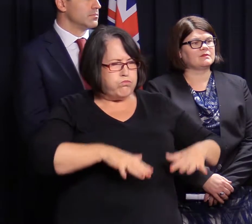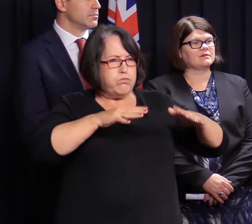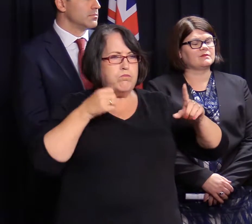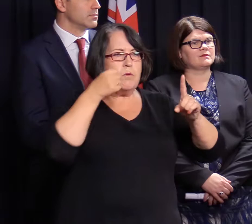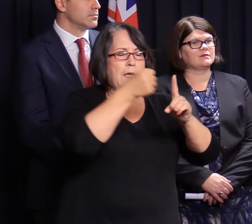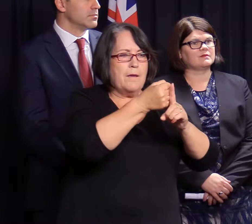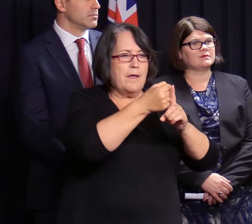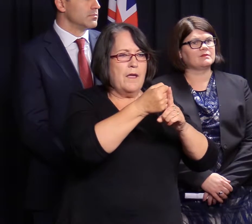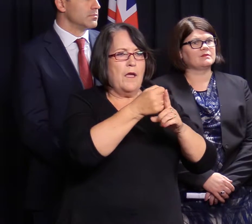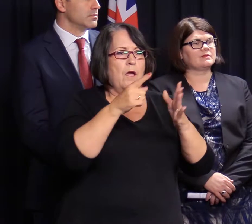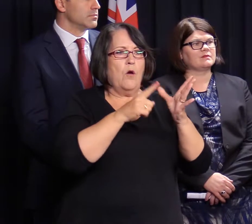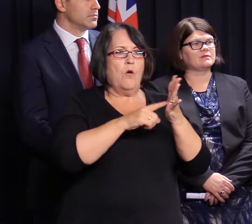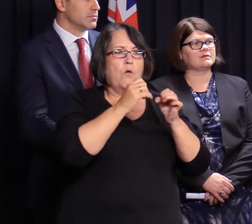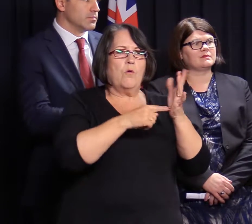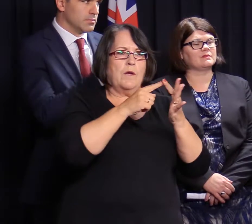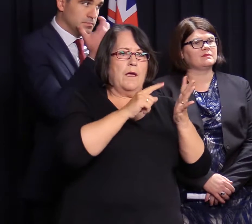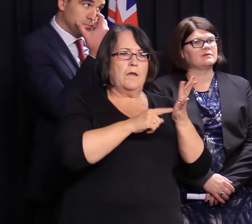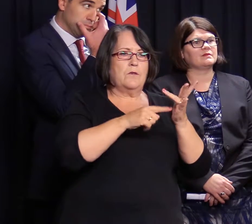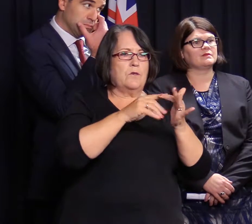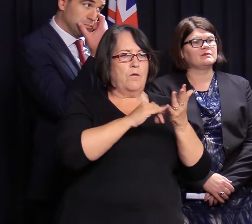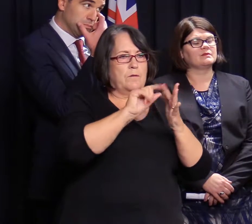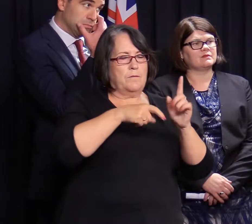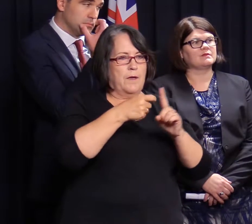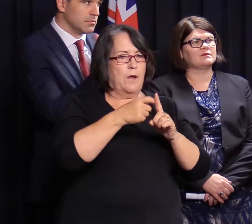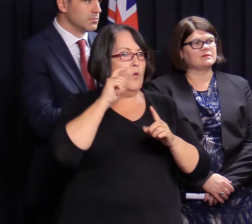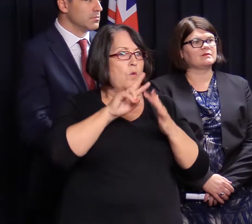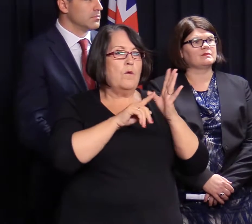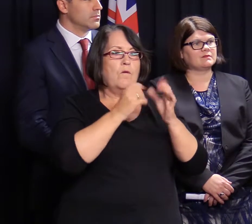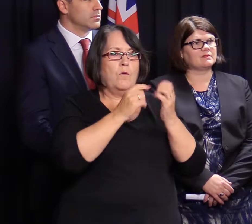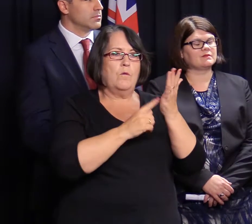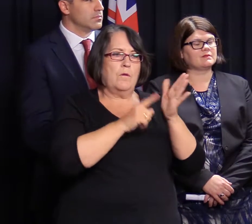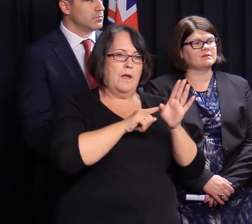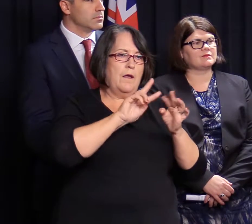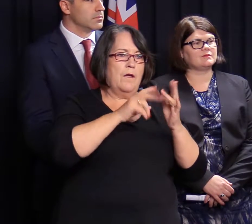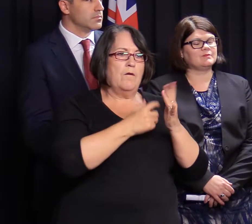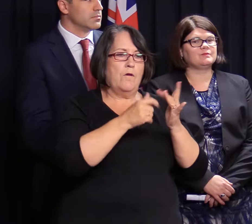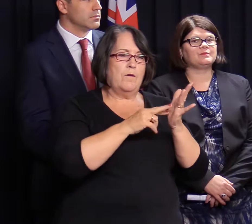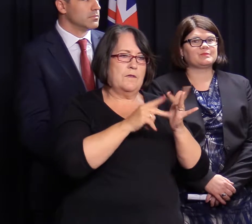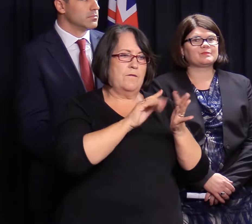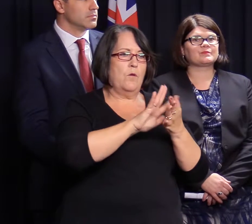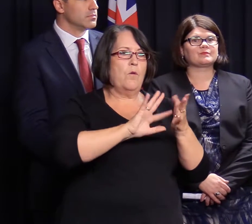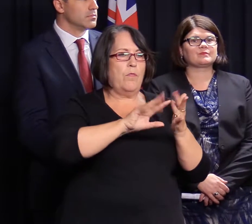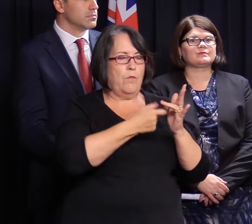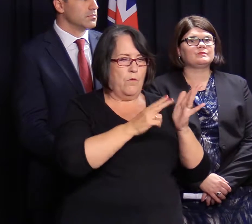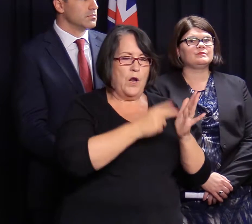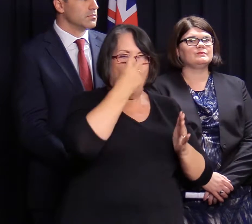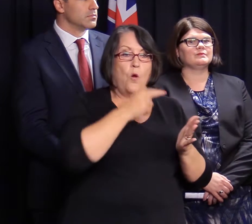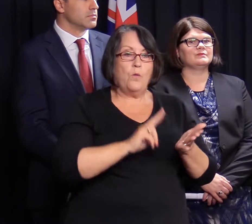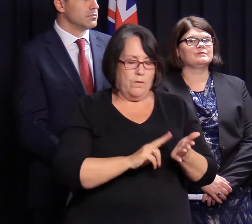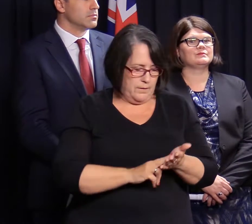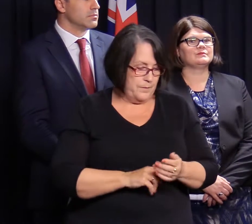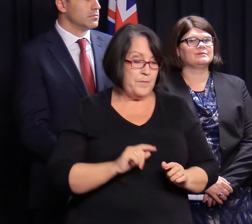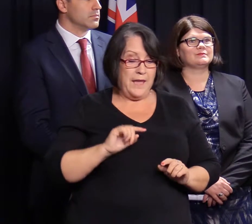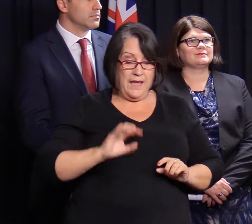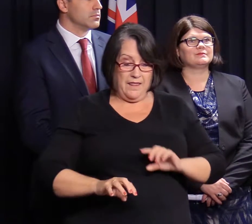of areas including Ullgate, Torrens Park, Waterfall Gully, Forestville, Hawthorne and Old Norlunga. And in